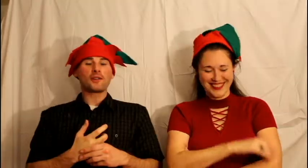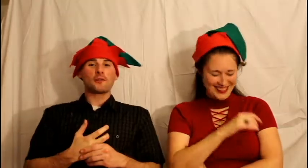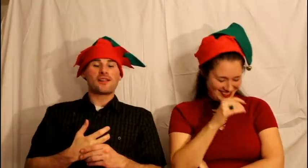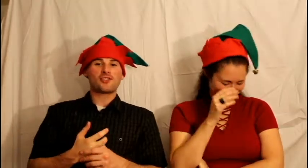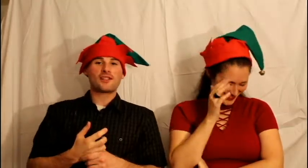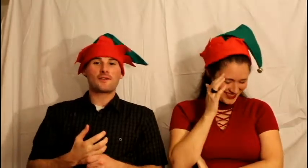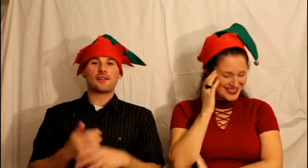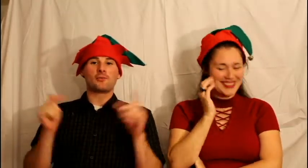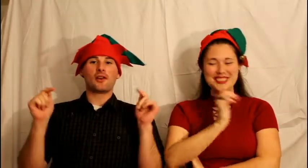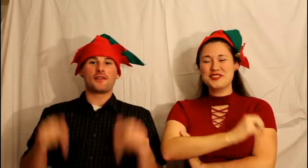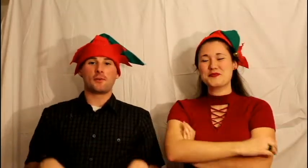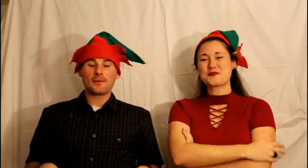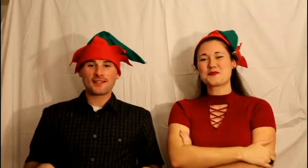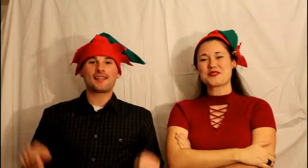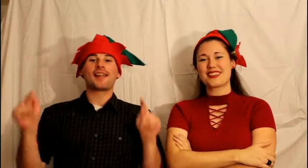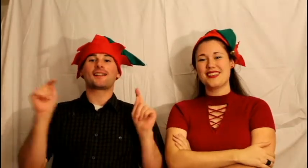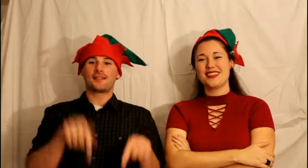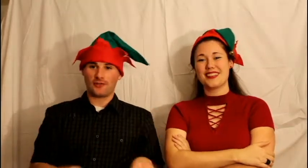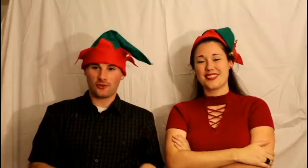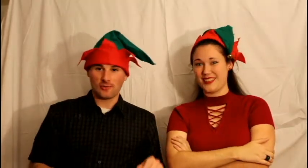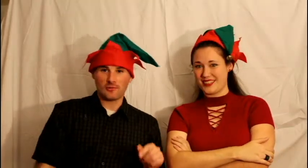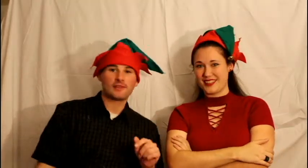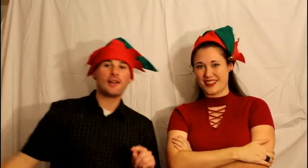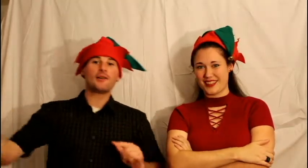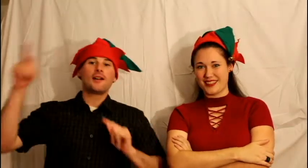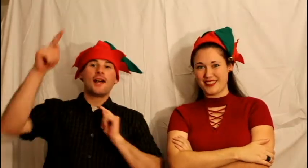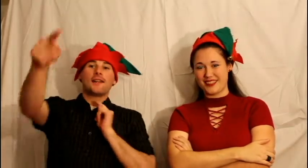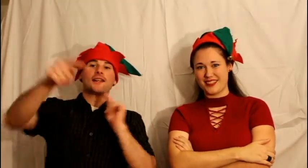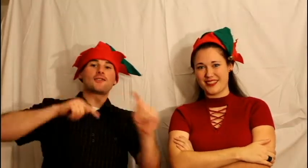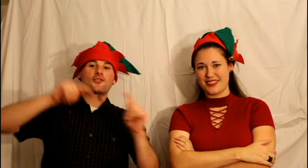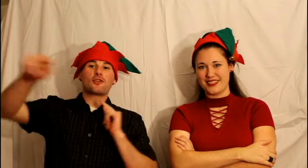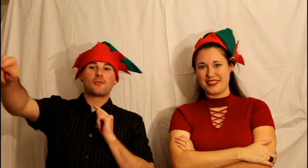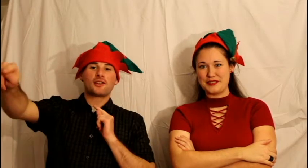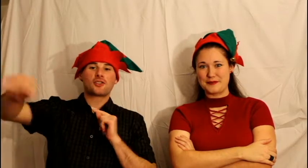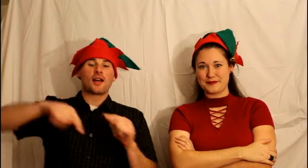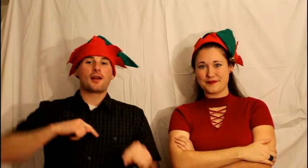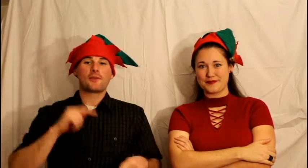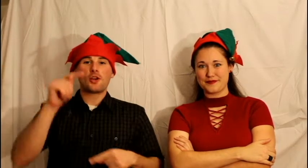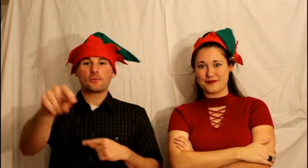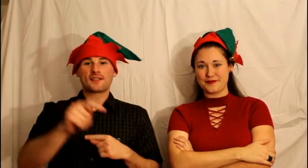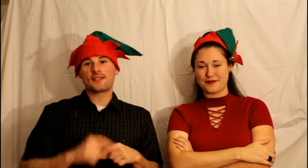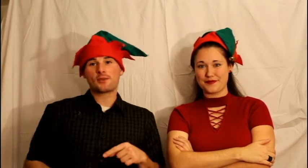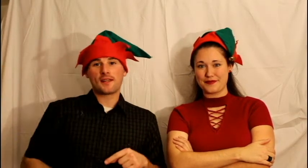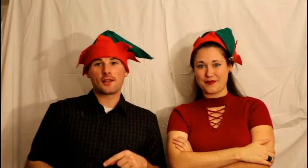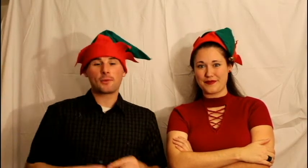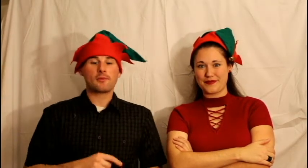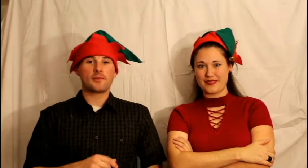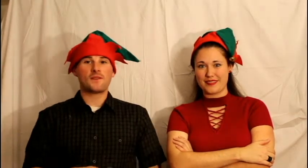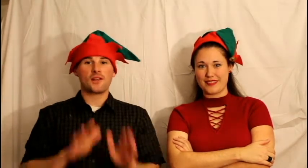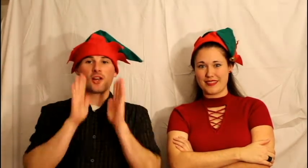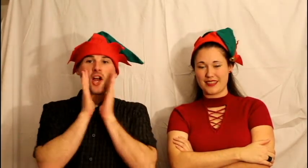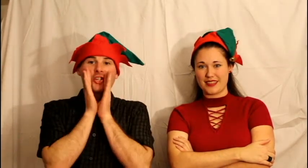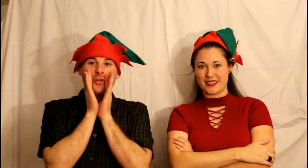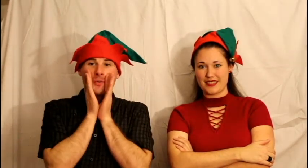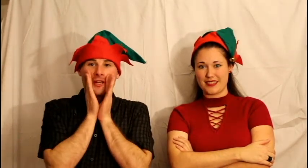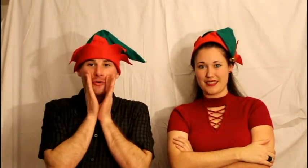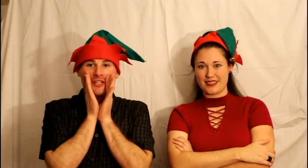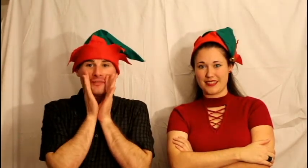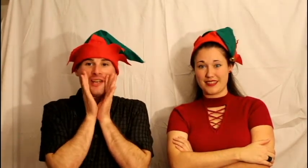More information is available on the website and in the description below. Thank you so much. We hope to see you there. We will be there during Christmas.